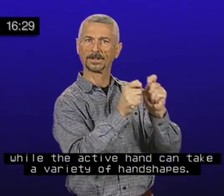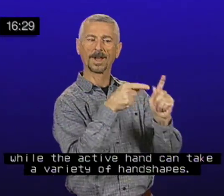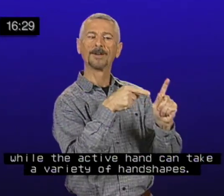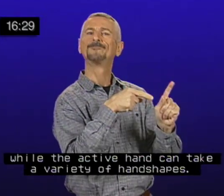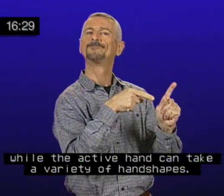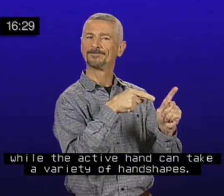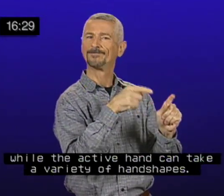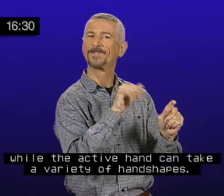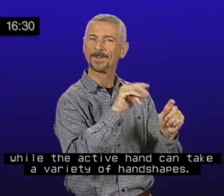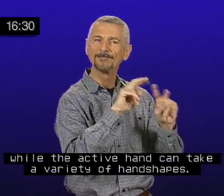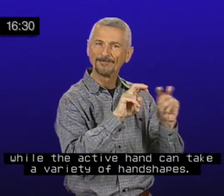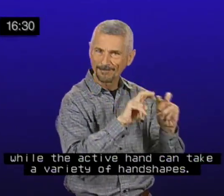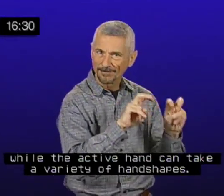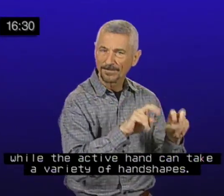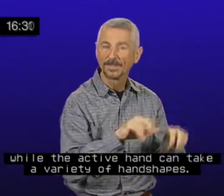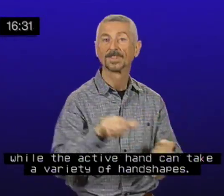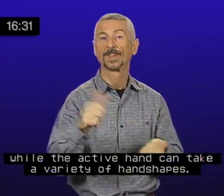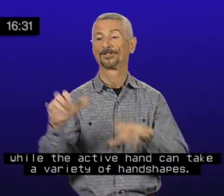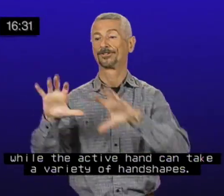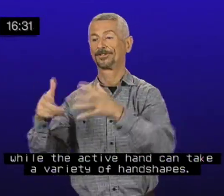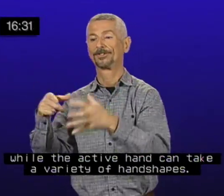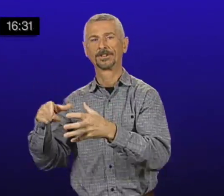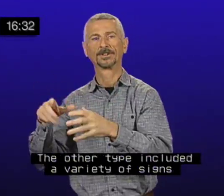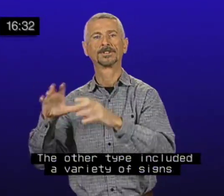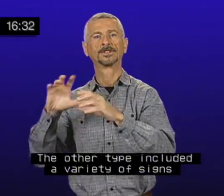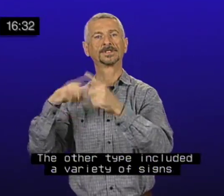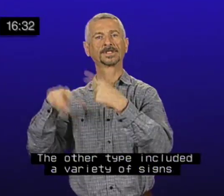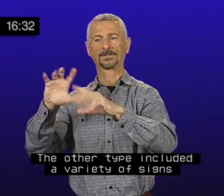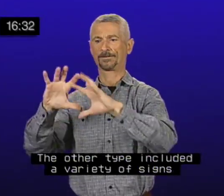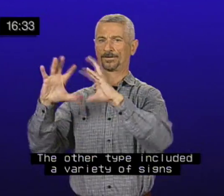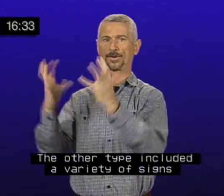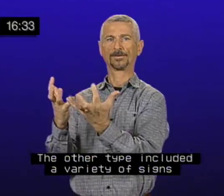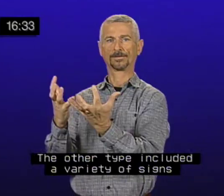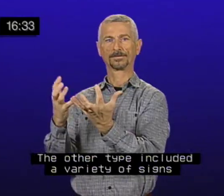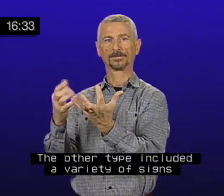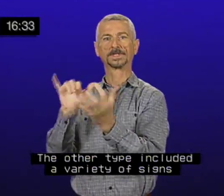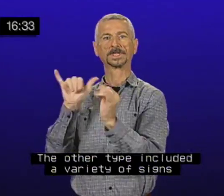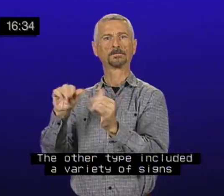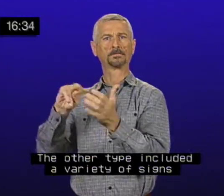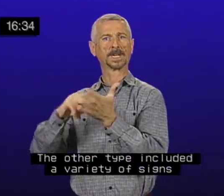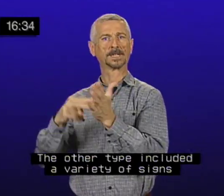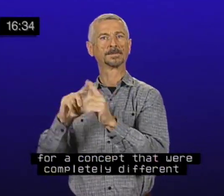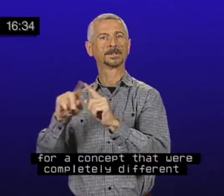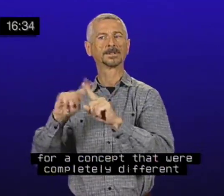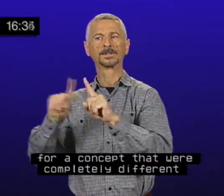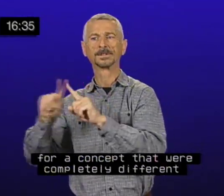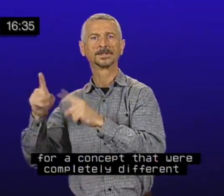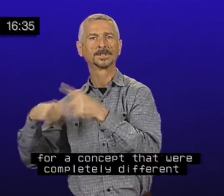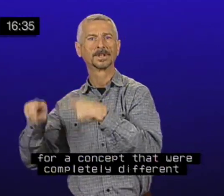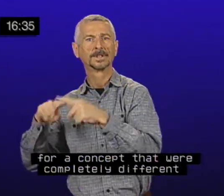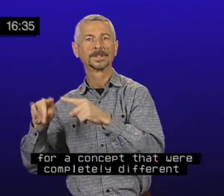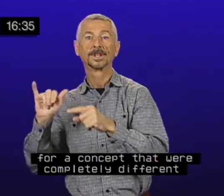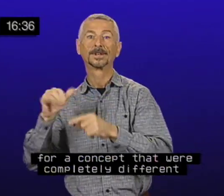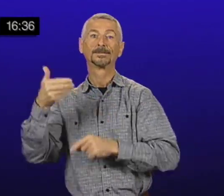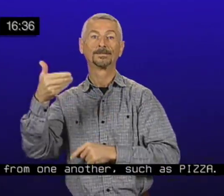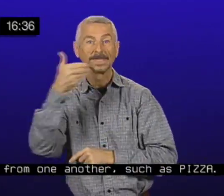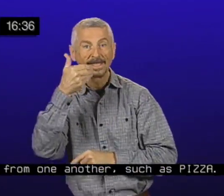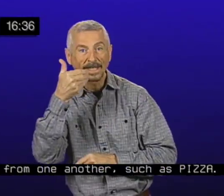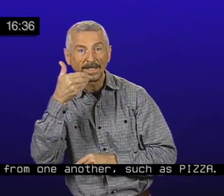hand can take a variety of hand shapes. The other type included a variety of signs for a concept which were completely different from one another, such as